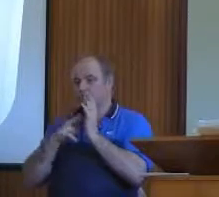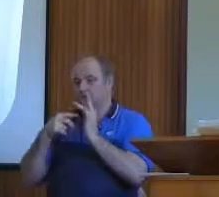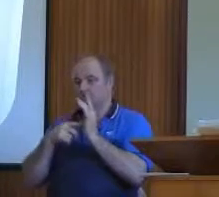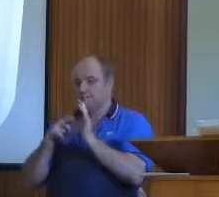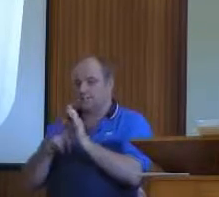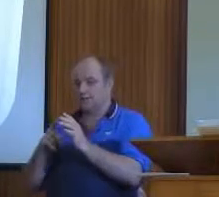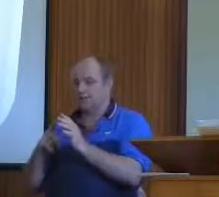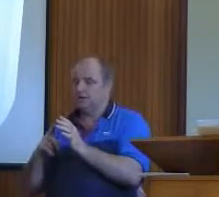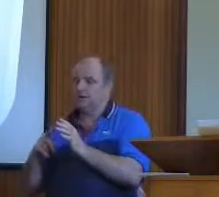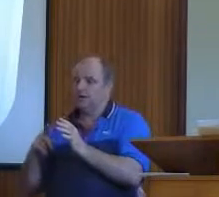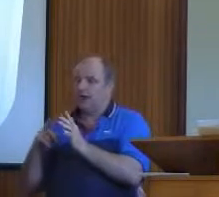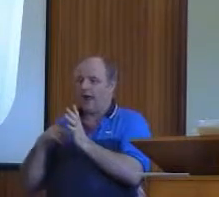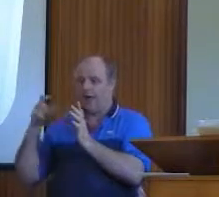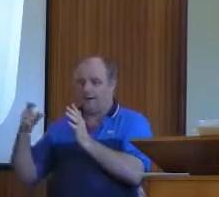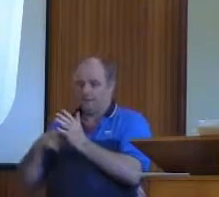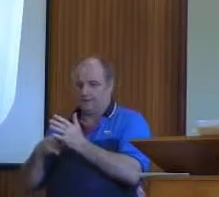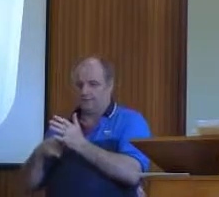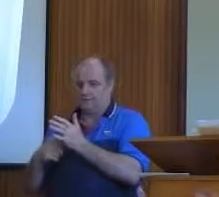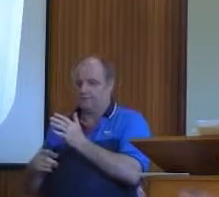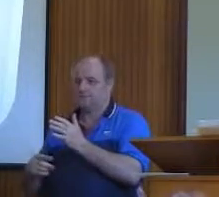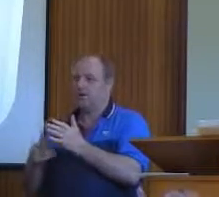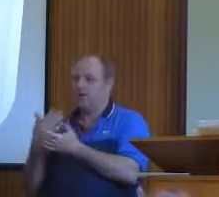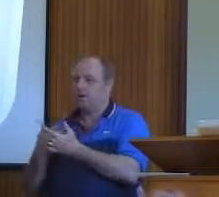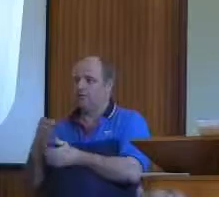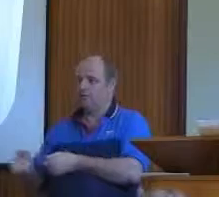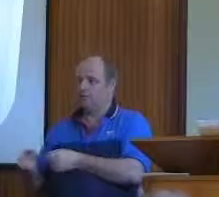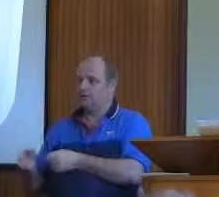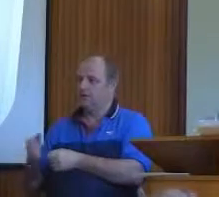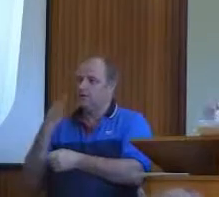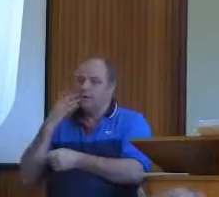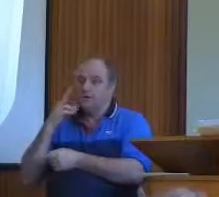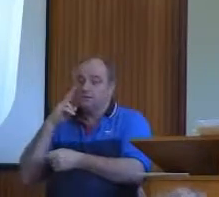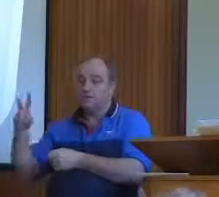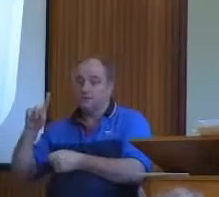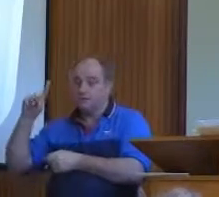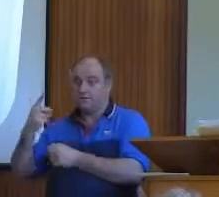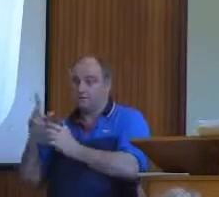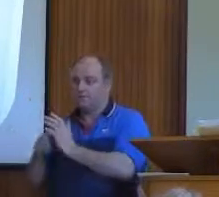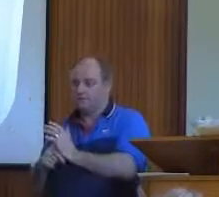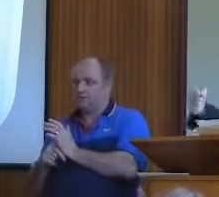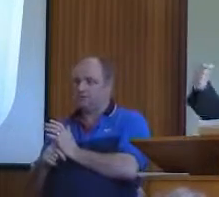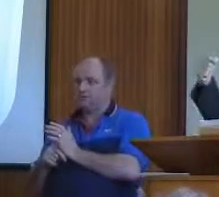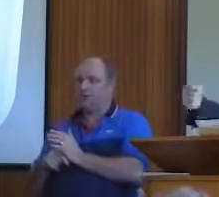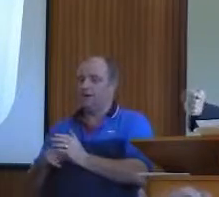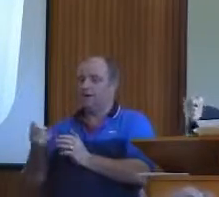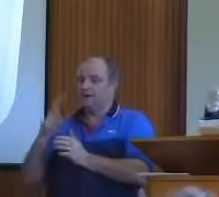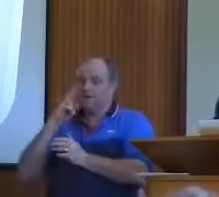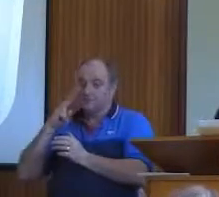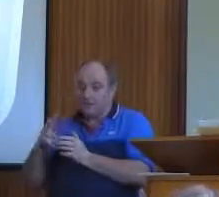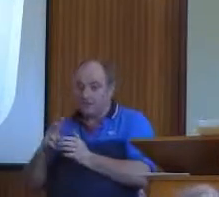I see it for the first time. And it's so wonderful that that's for me. That's